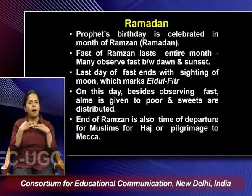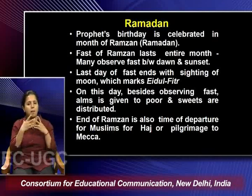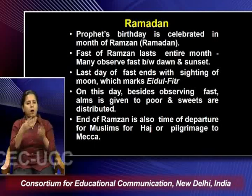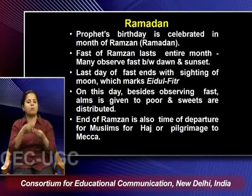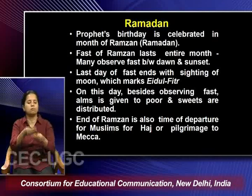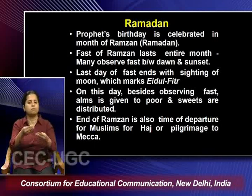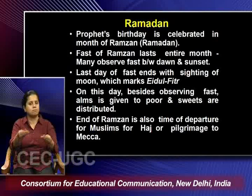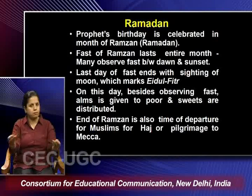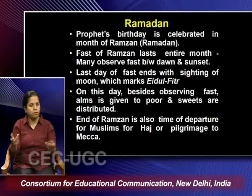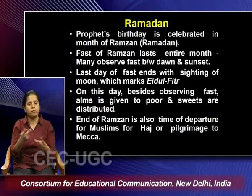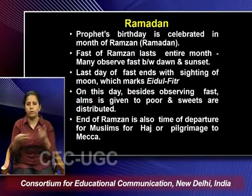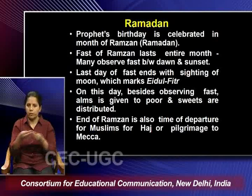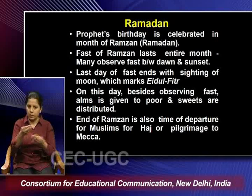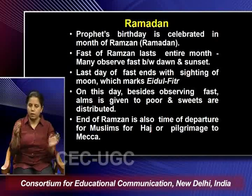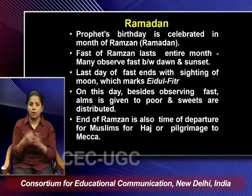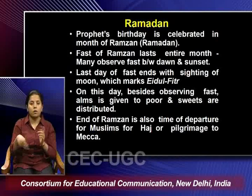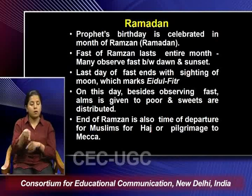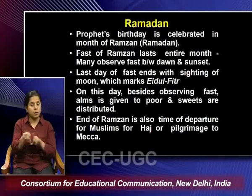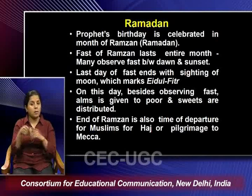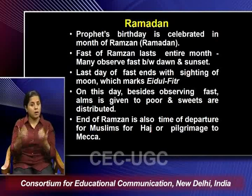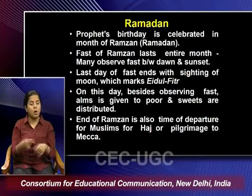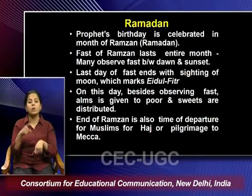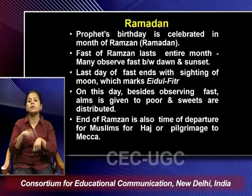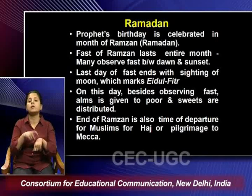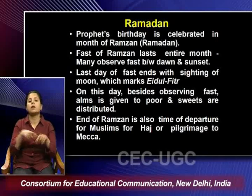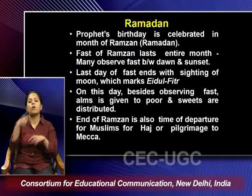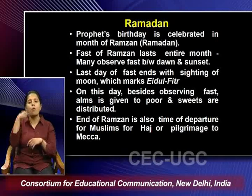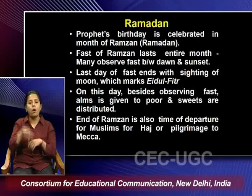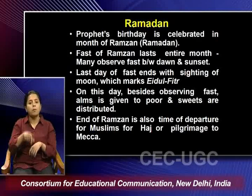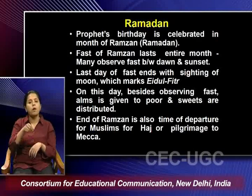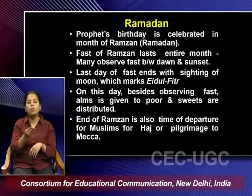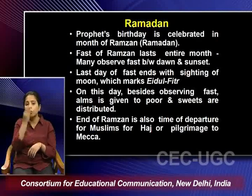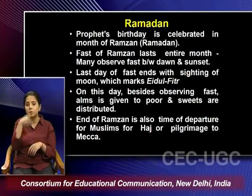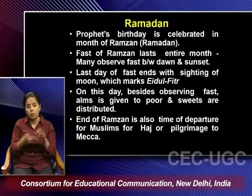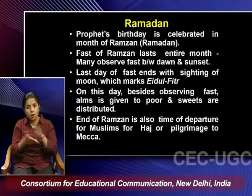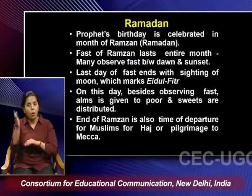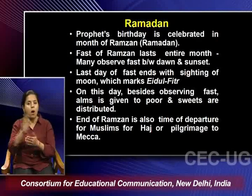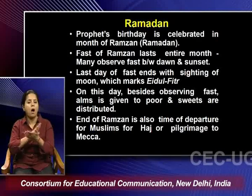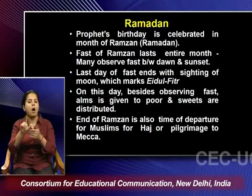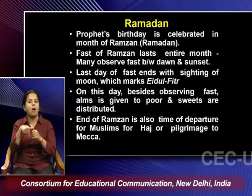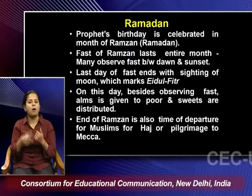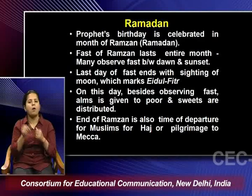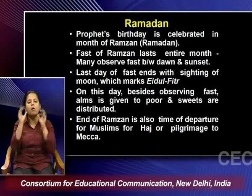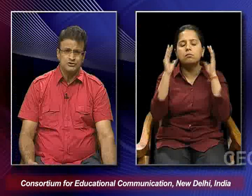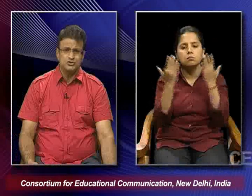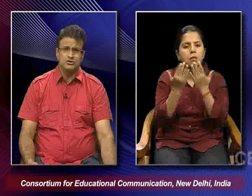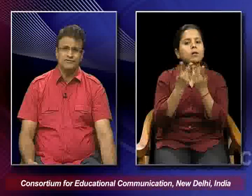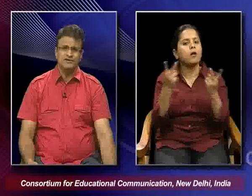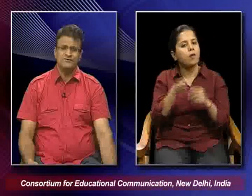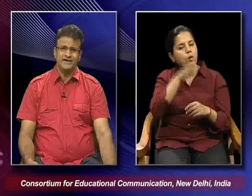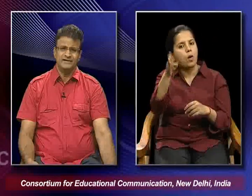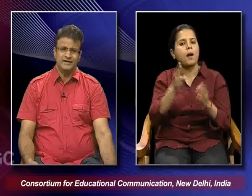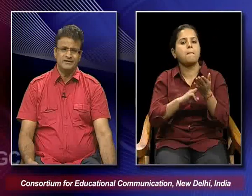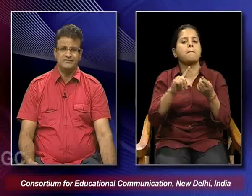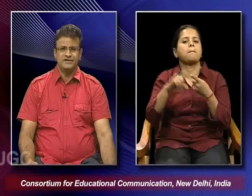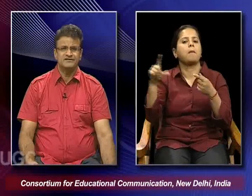And the end of Ramzan is also the time of departure for Muslims, for Hajj, all pilgrimage to Makkah. So we